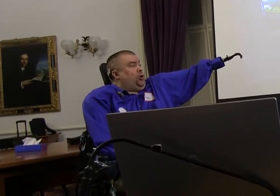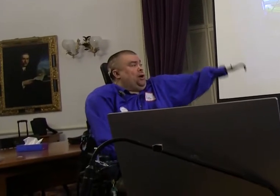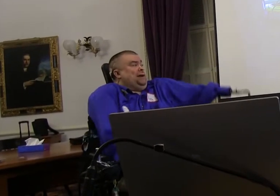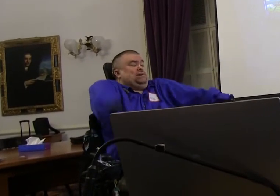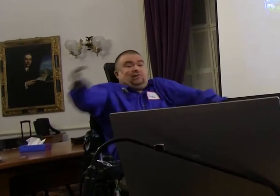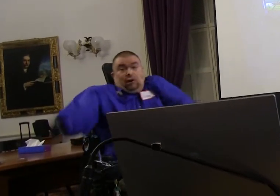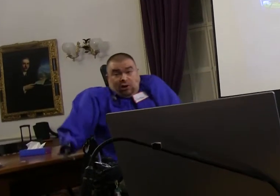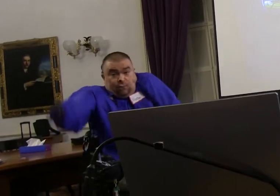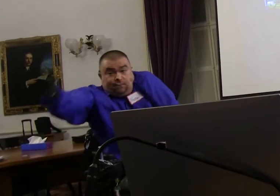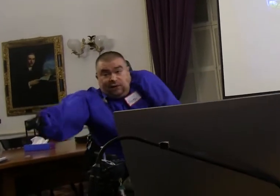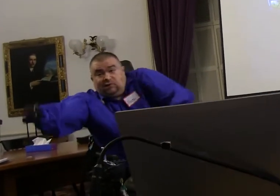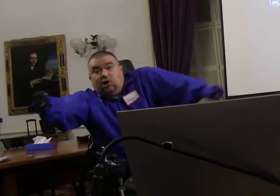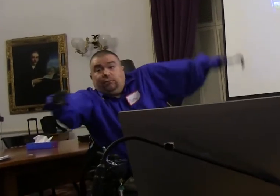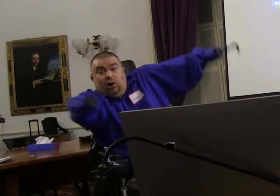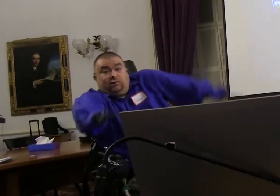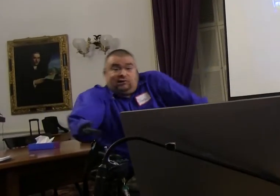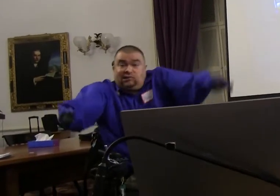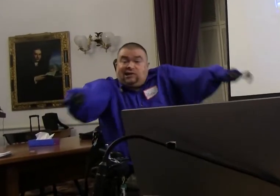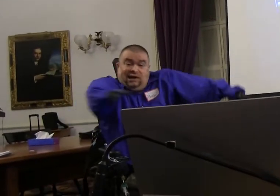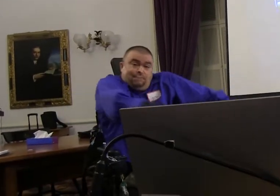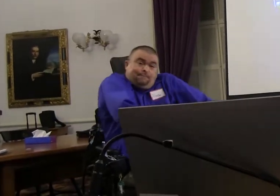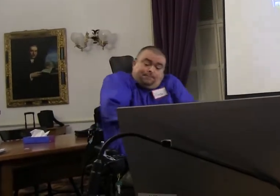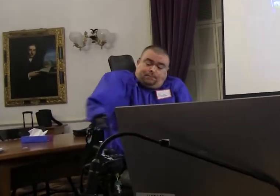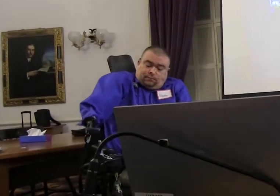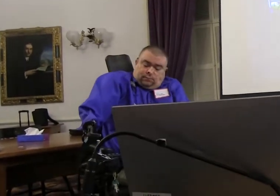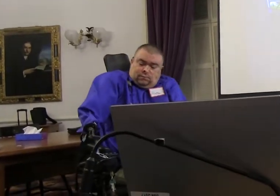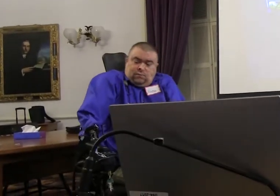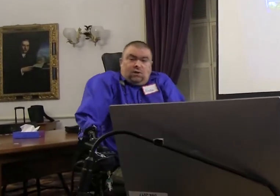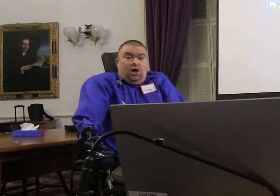That corner is a sailboat. It's called a Martin 16.